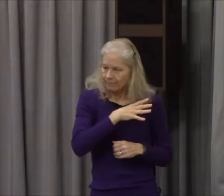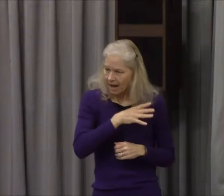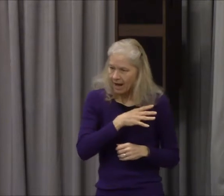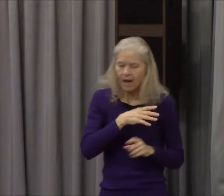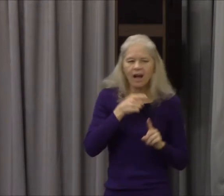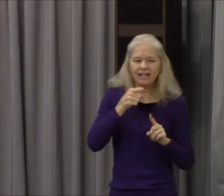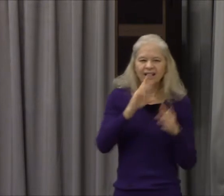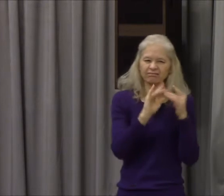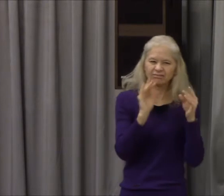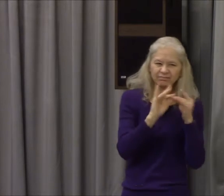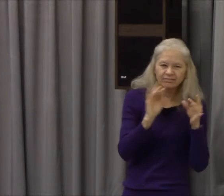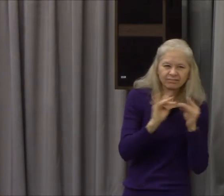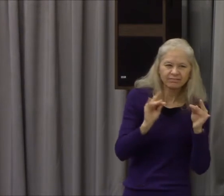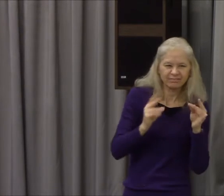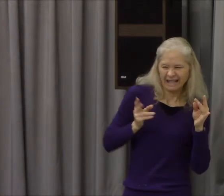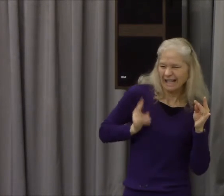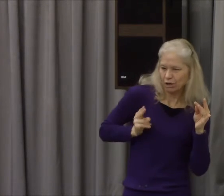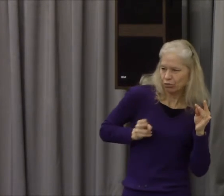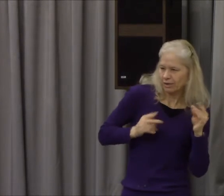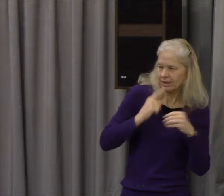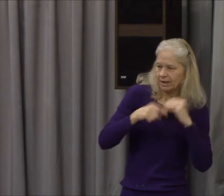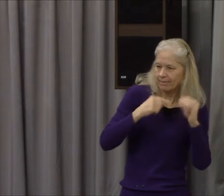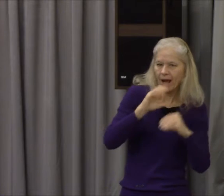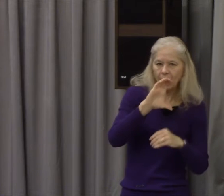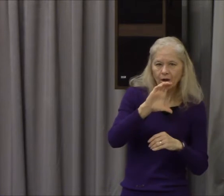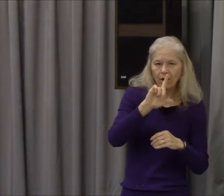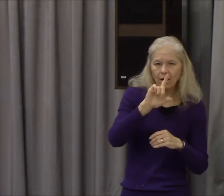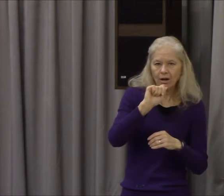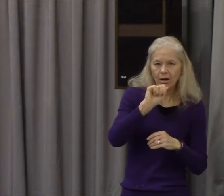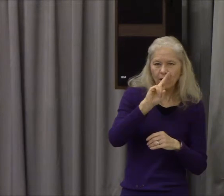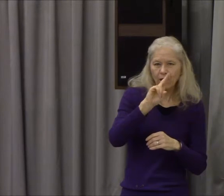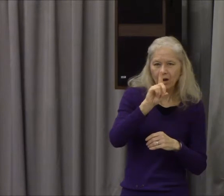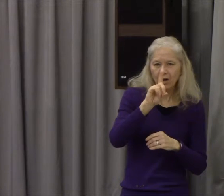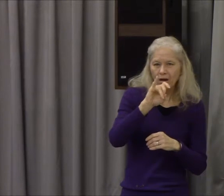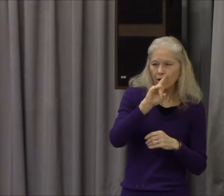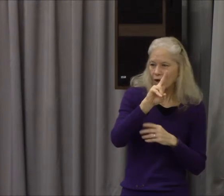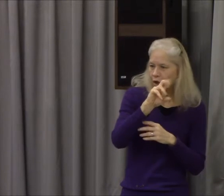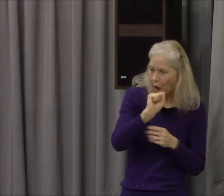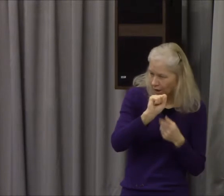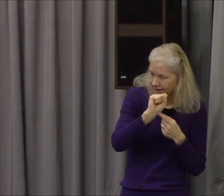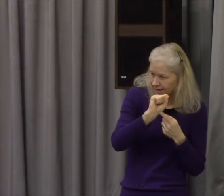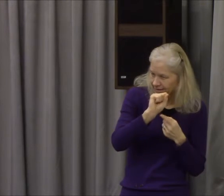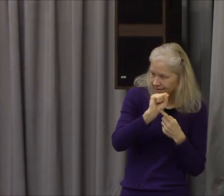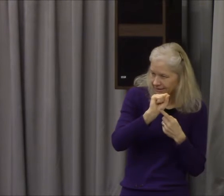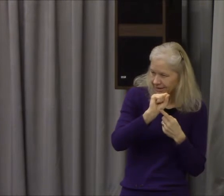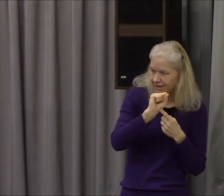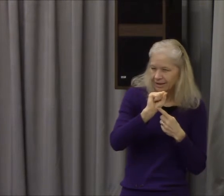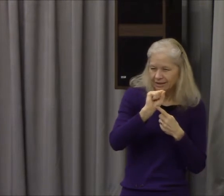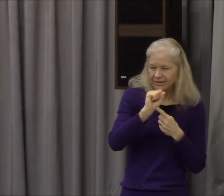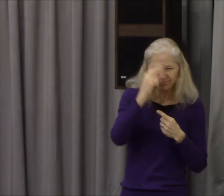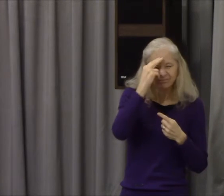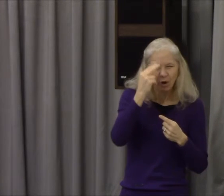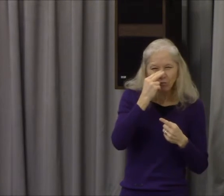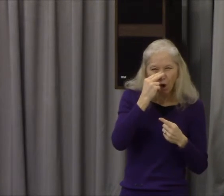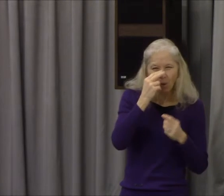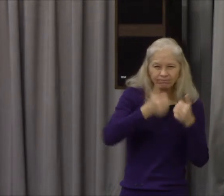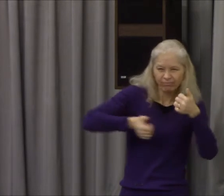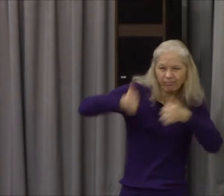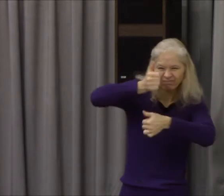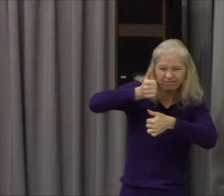from Rome that's bible history everywhere Paul went who followed them unbelieving Jews what